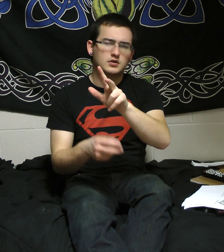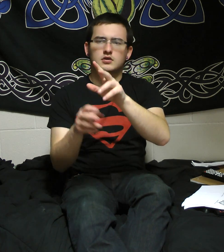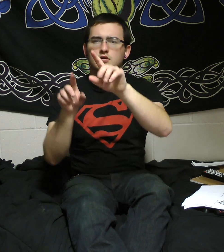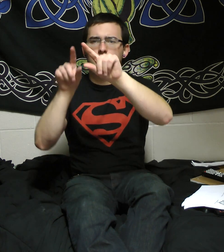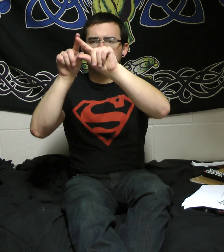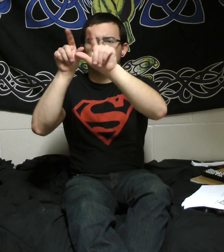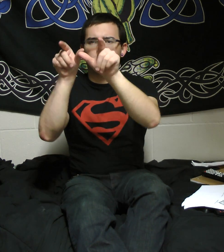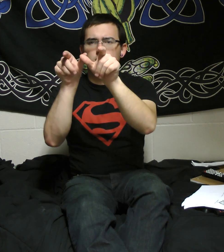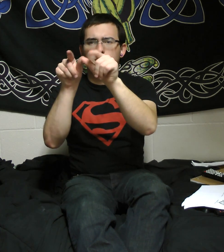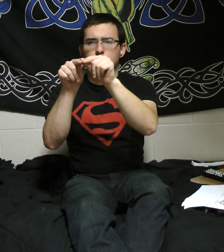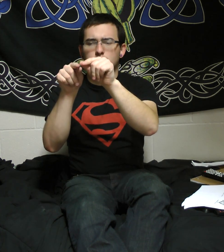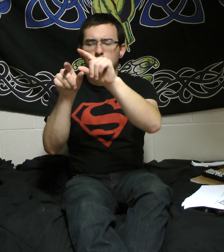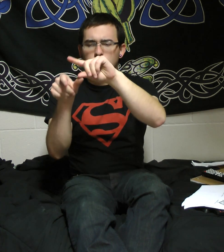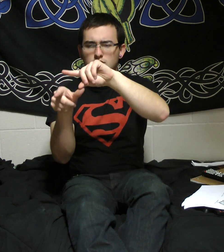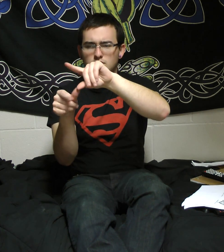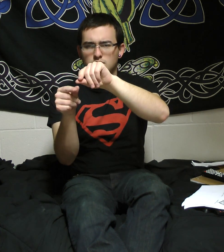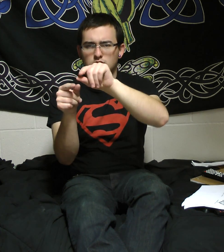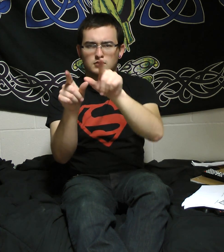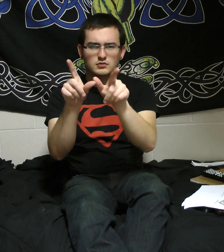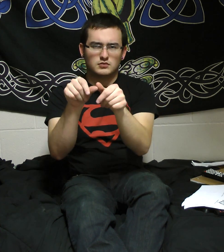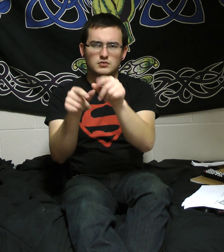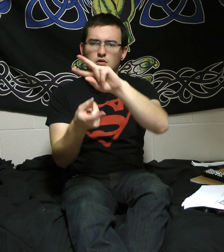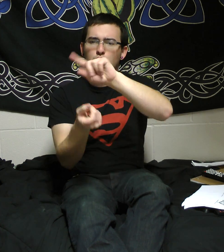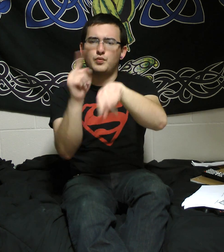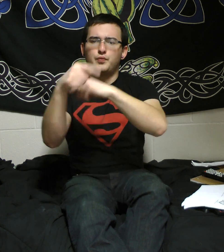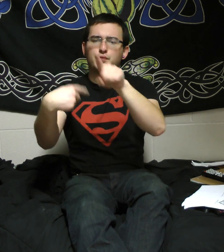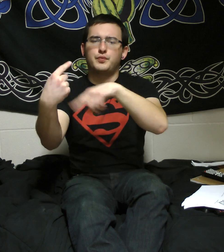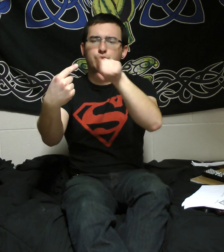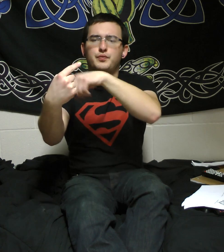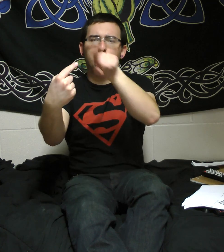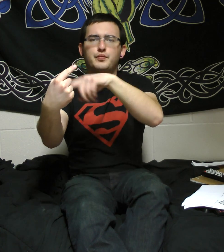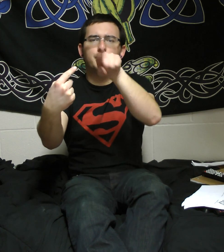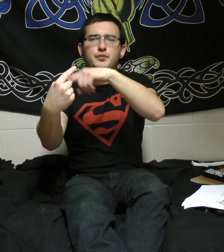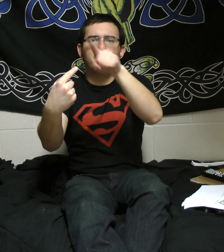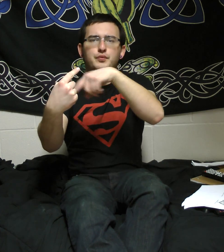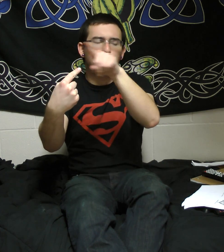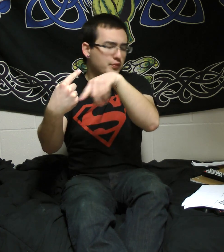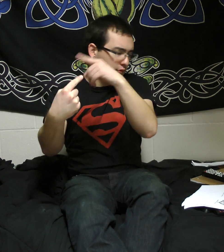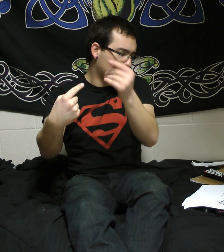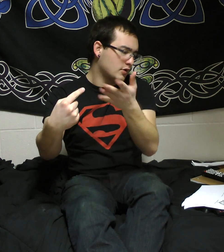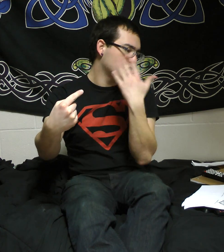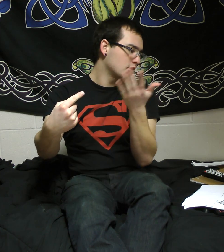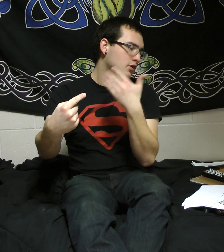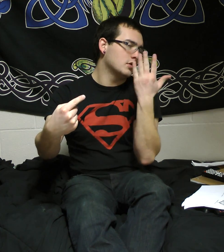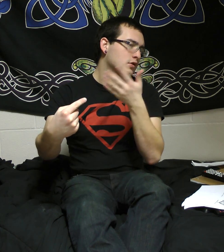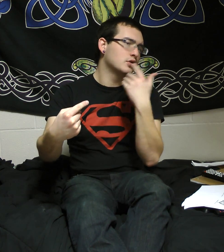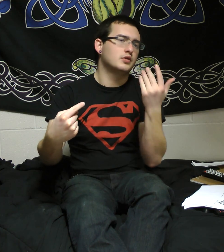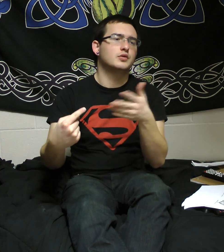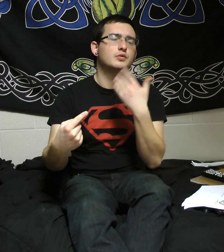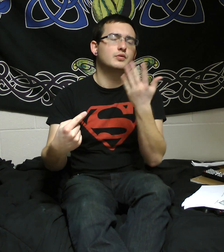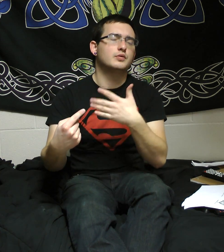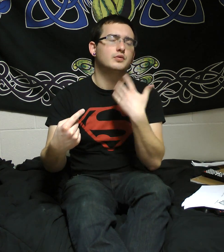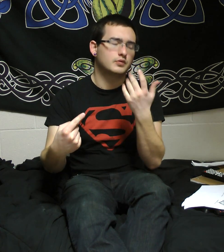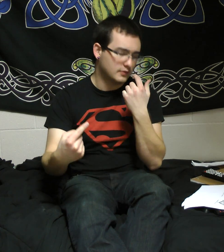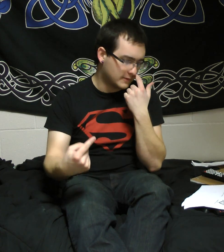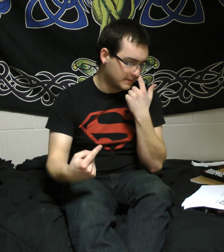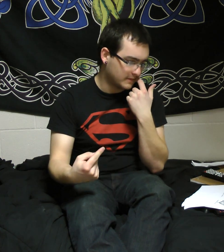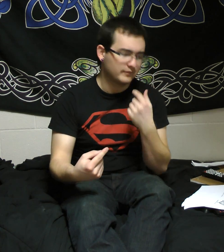And I don't know how I can do without I just need you